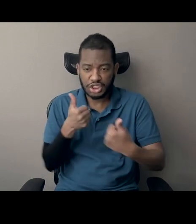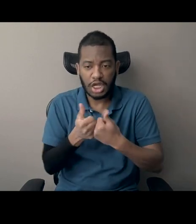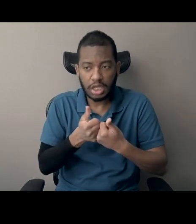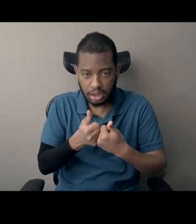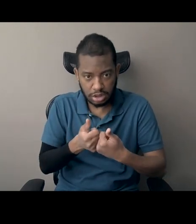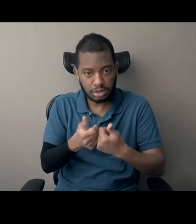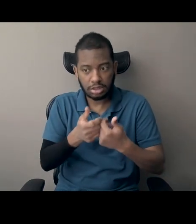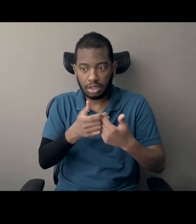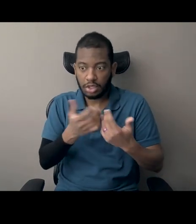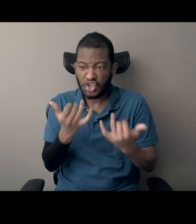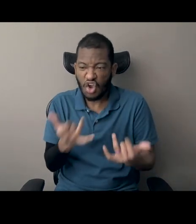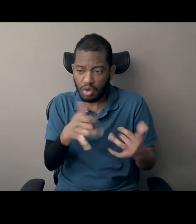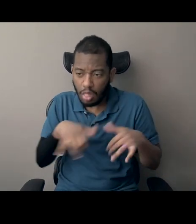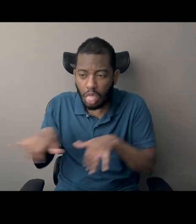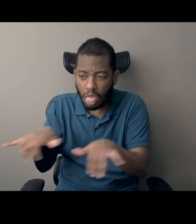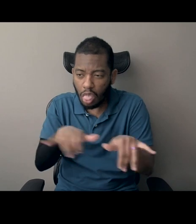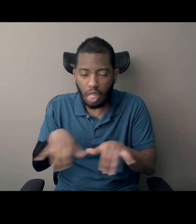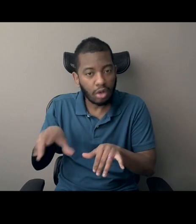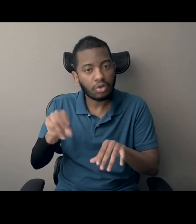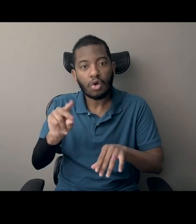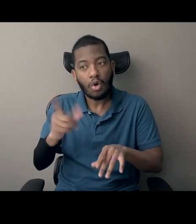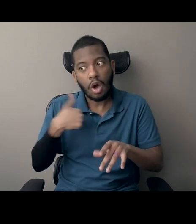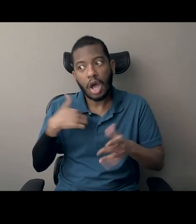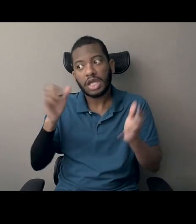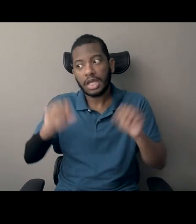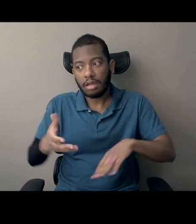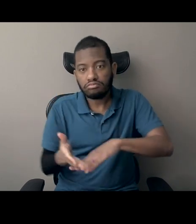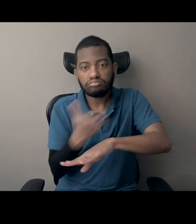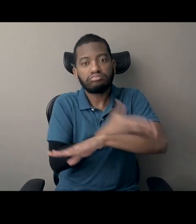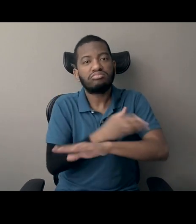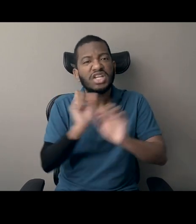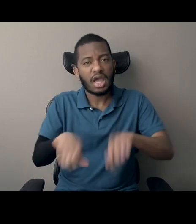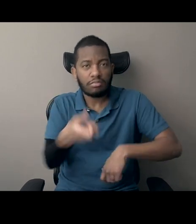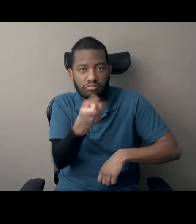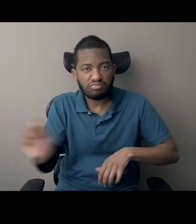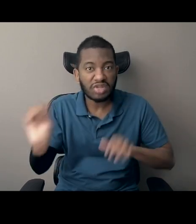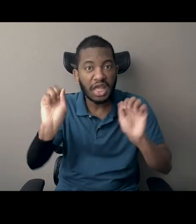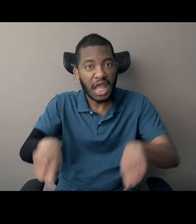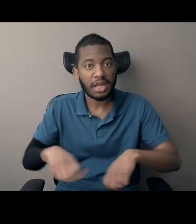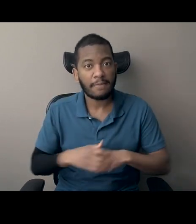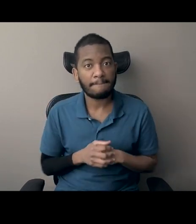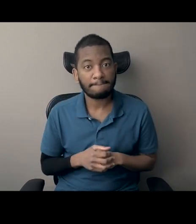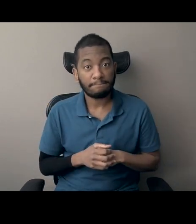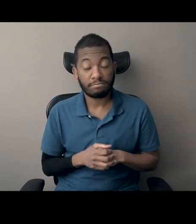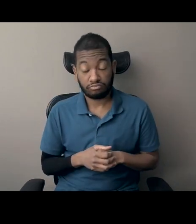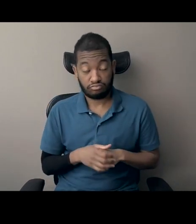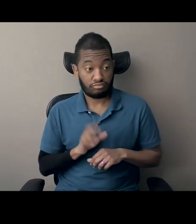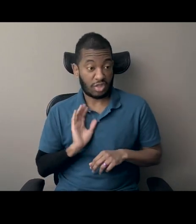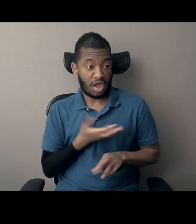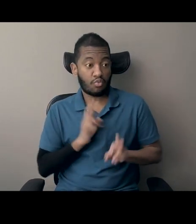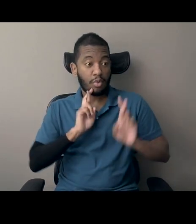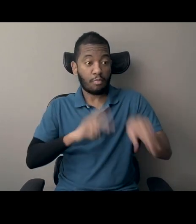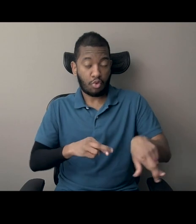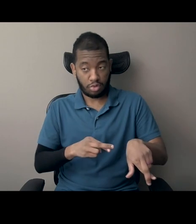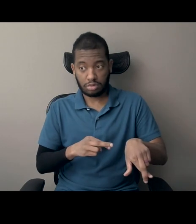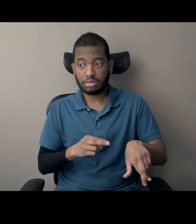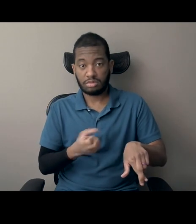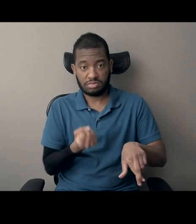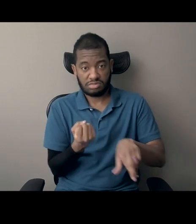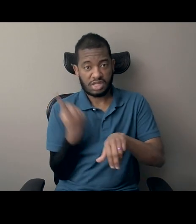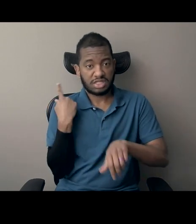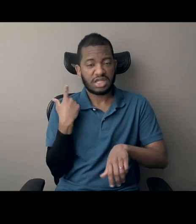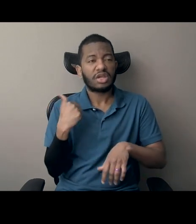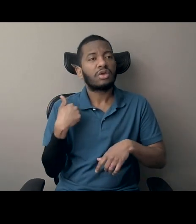found in a report we released last year. We studied state standards and district curricula to better understand